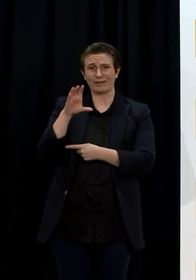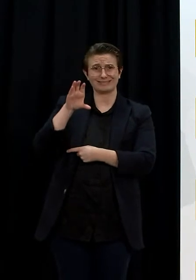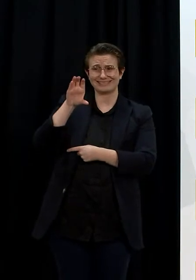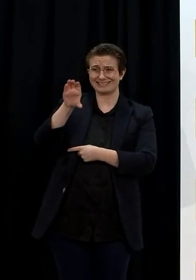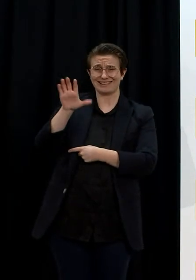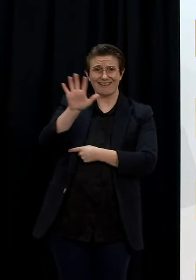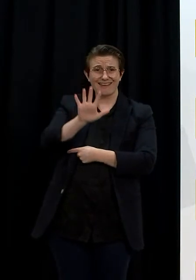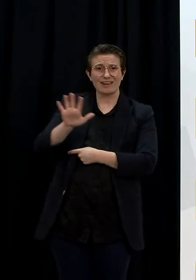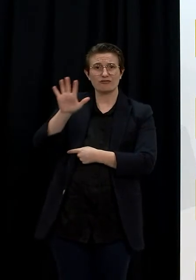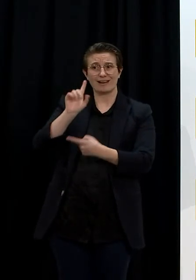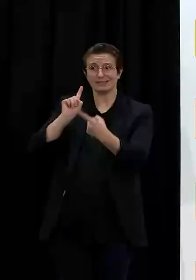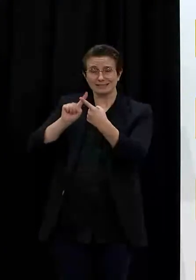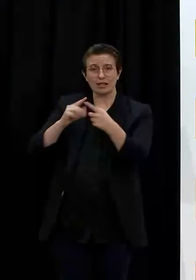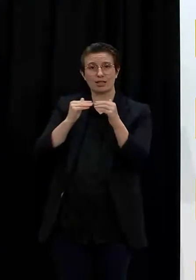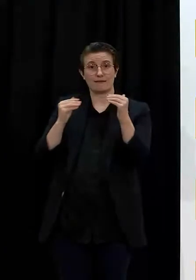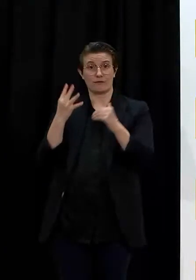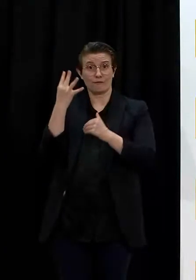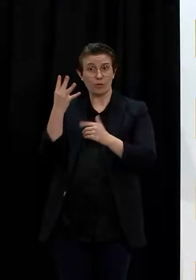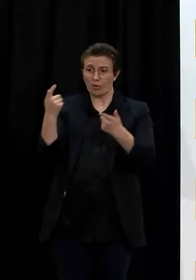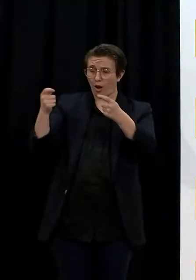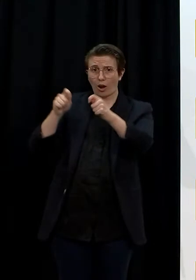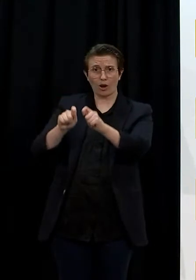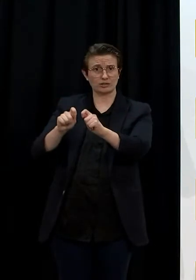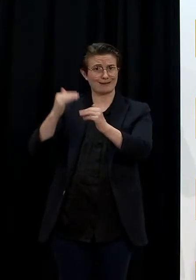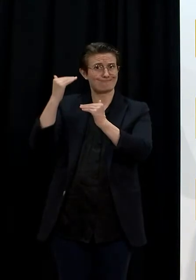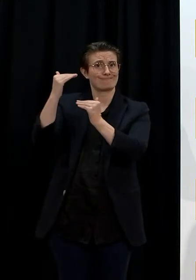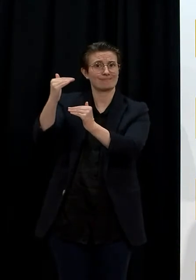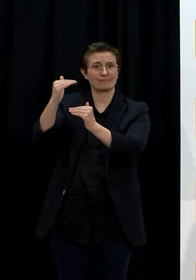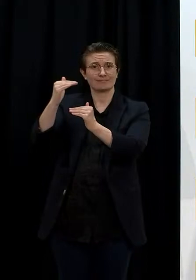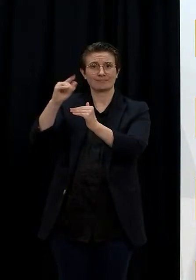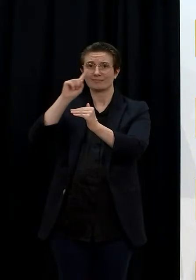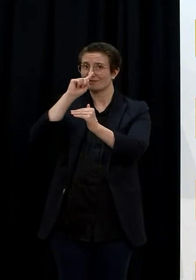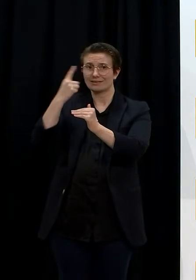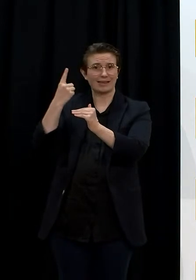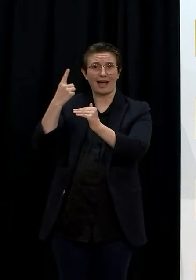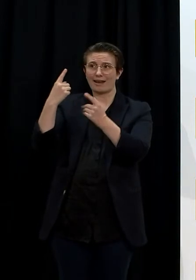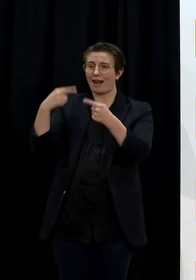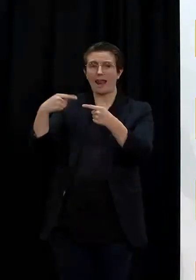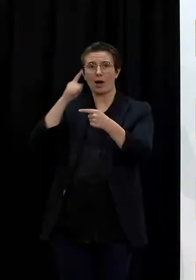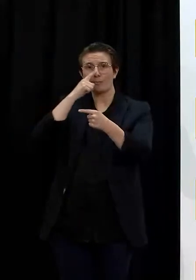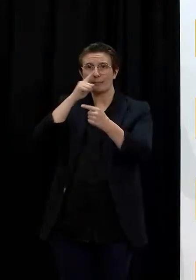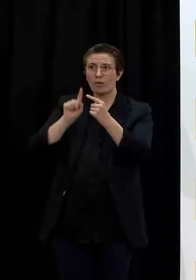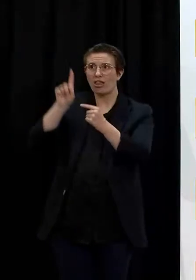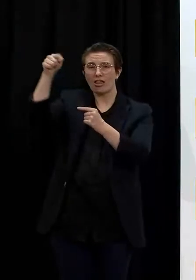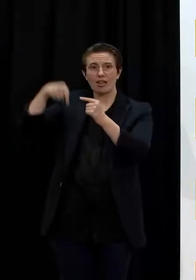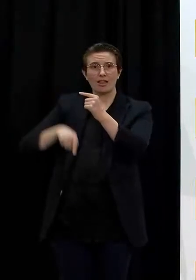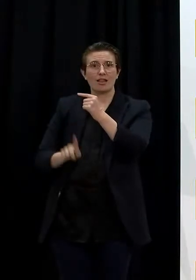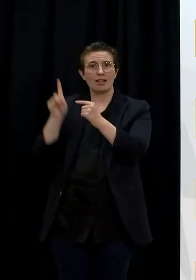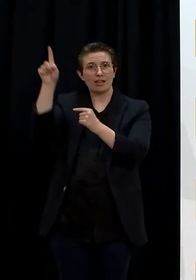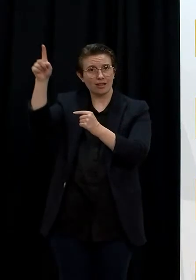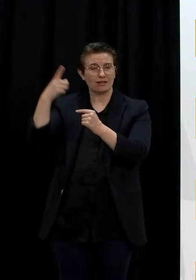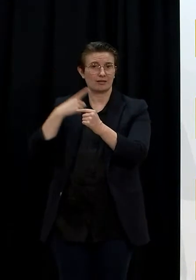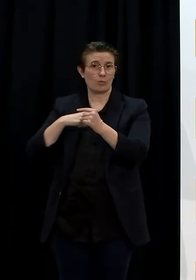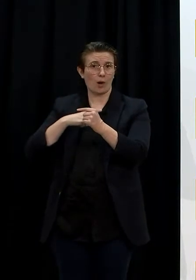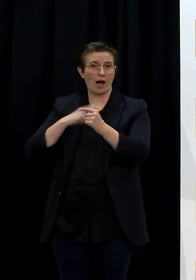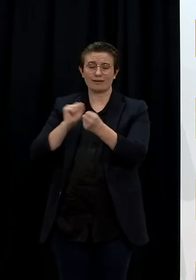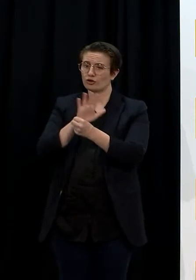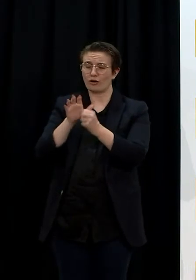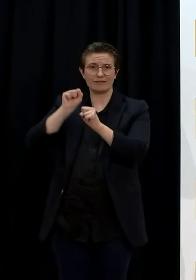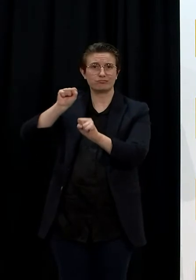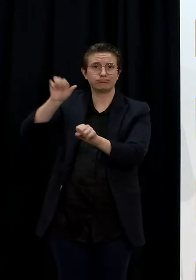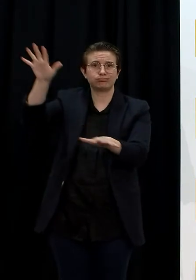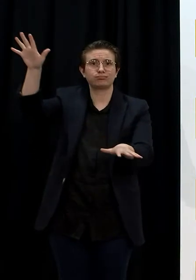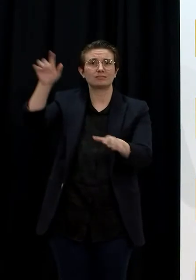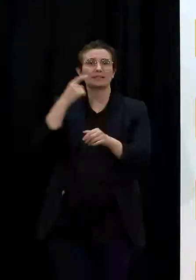is essential to stop the virus spreading. I acknowledge and understand that many applications we have received are